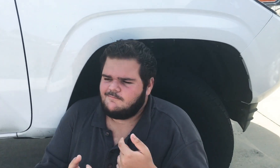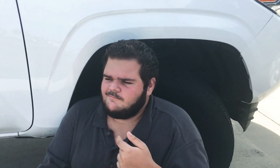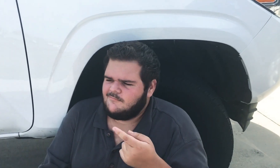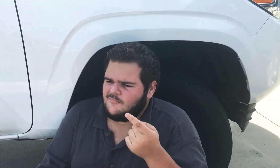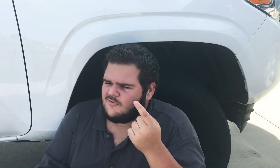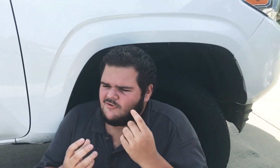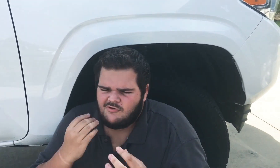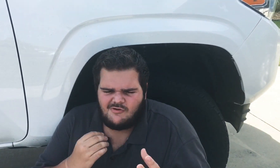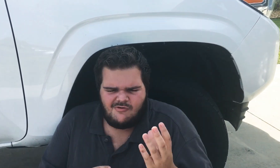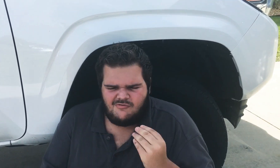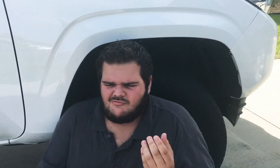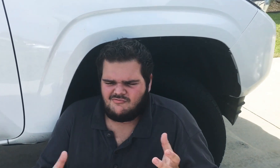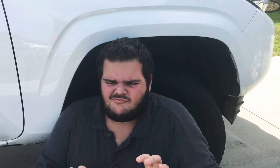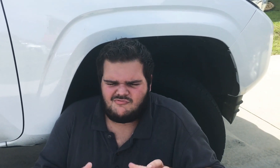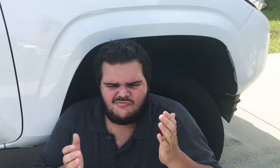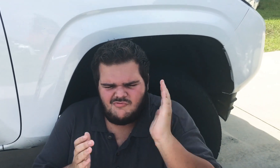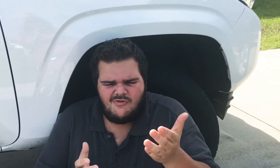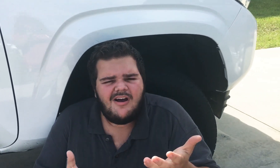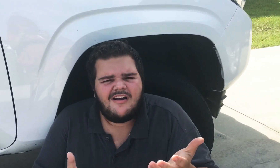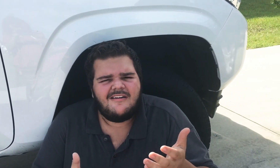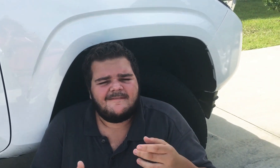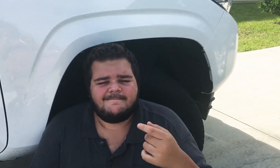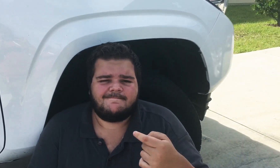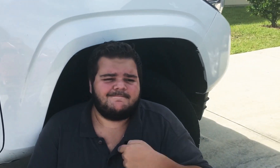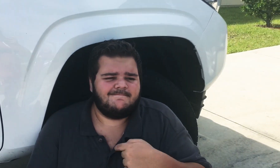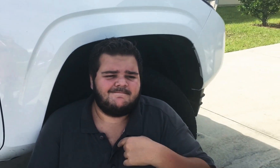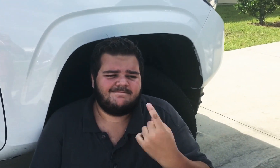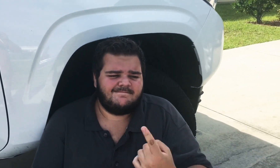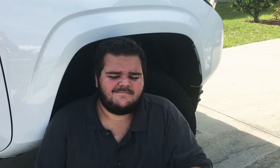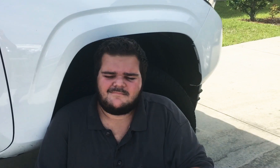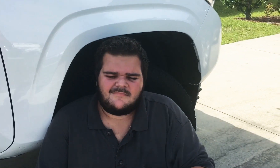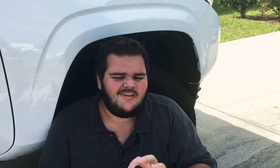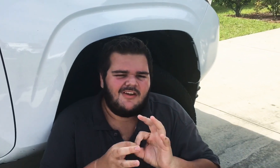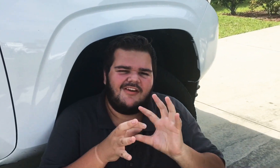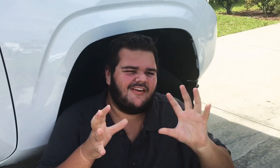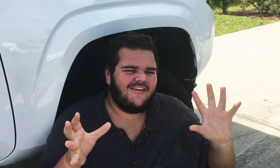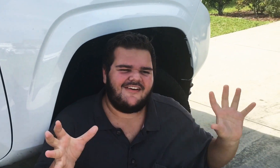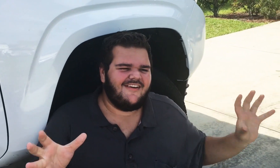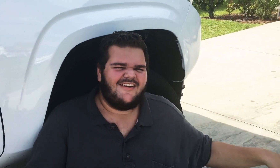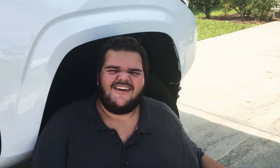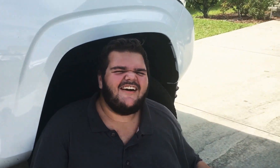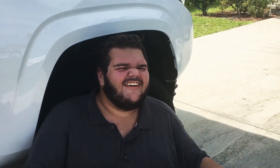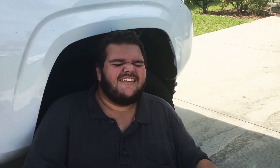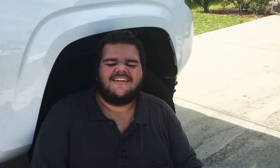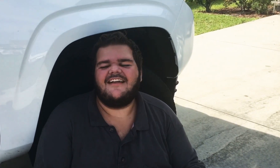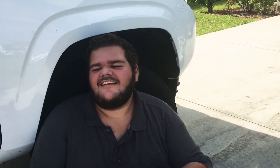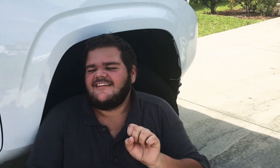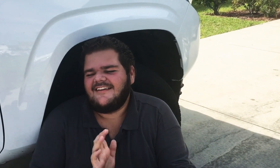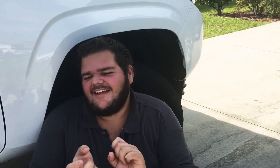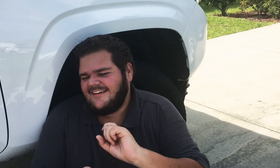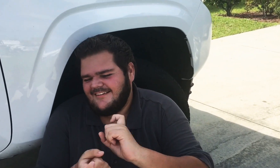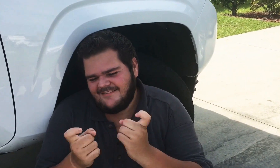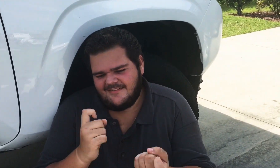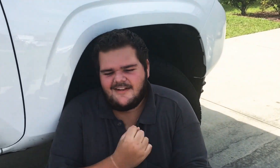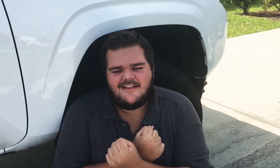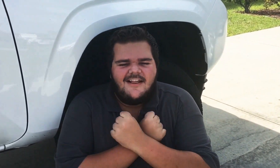It's only me Let it go Seasons change and our love went cold